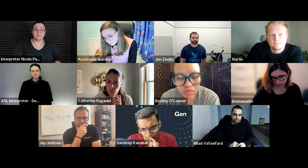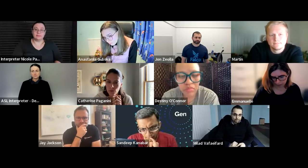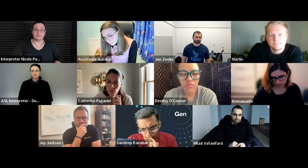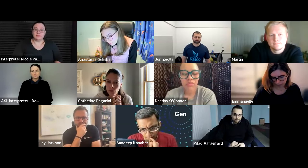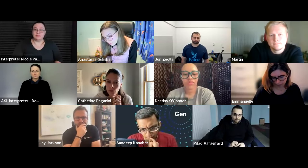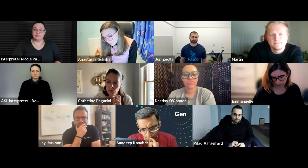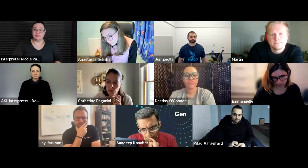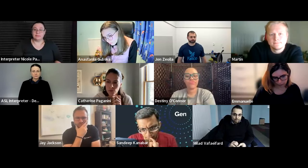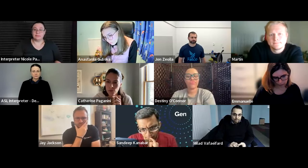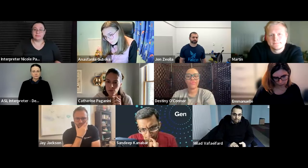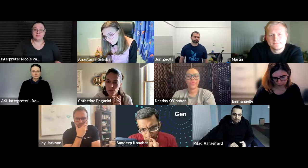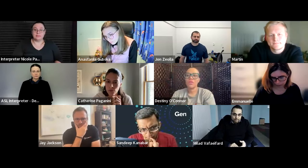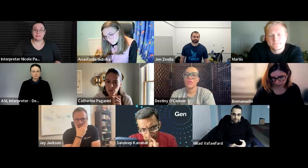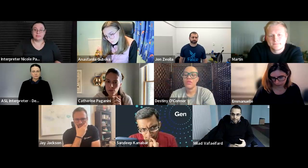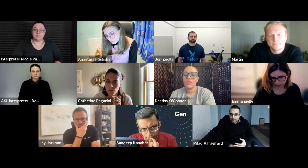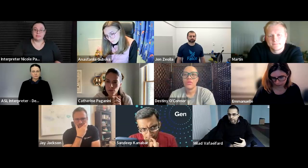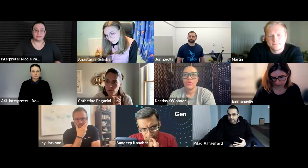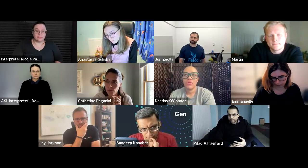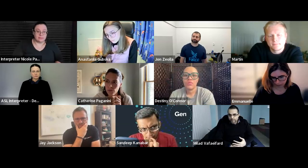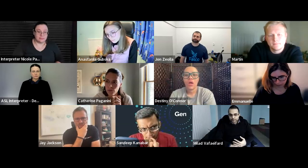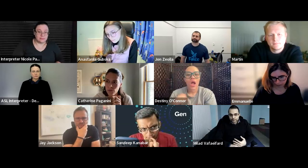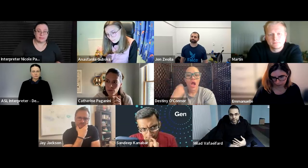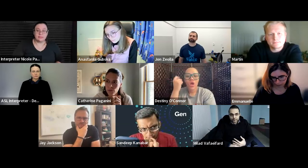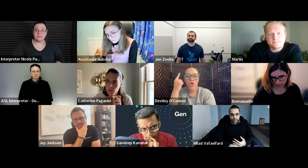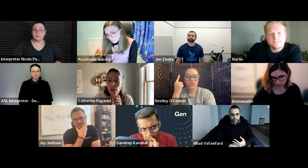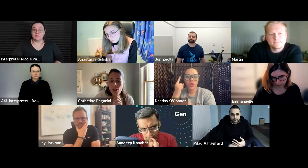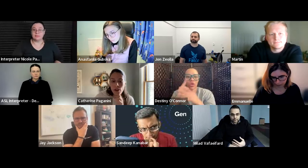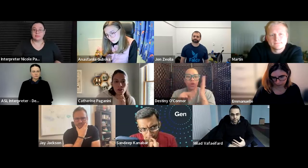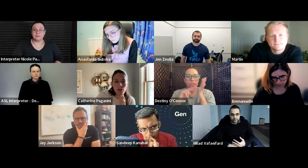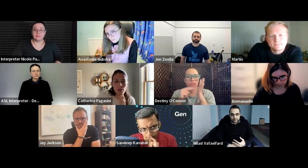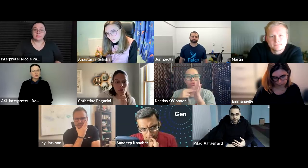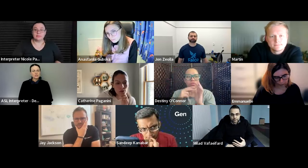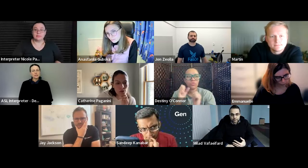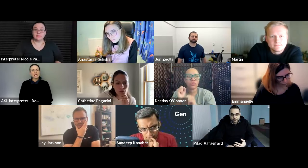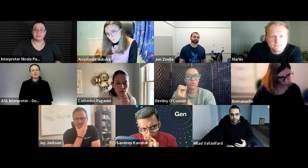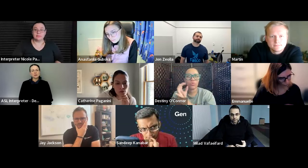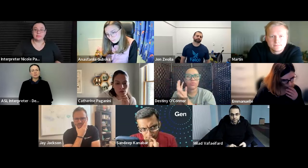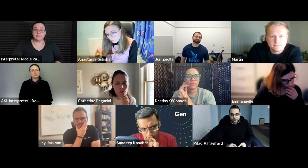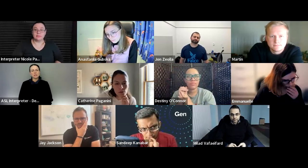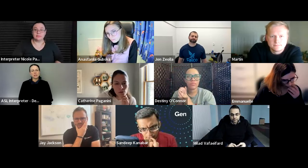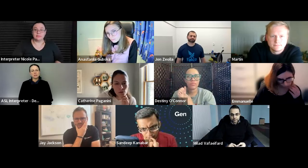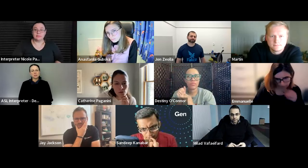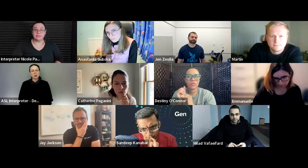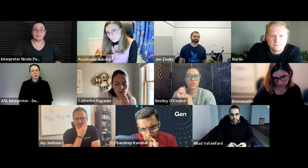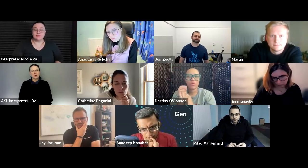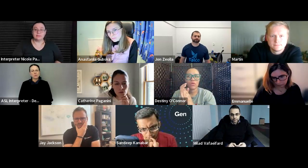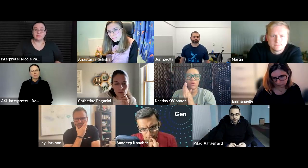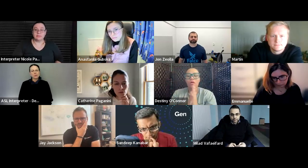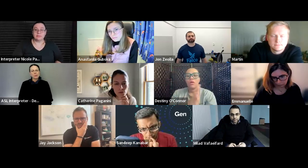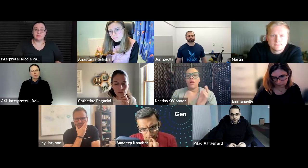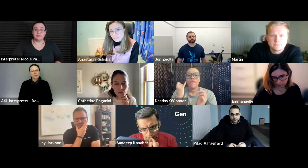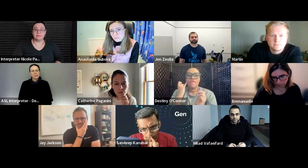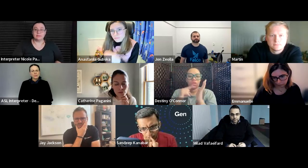destiny i understand what you mean so